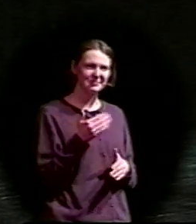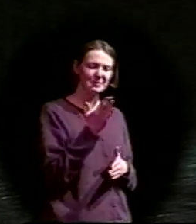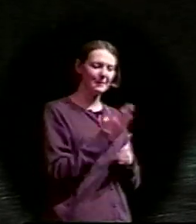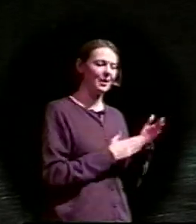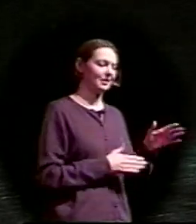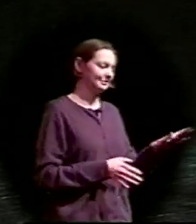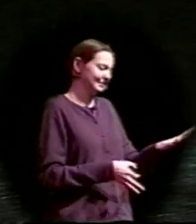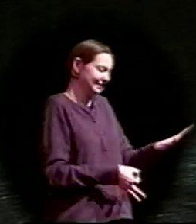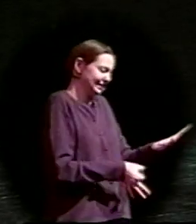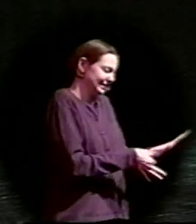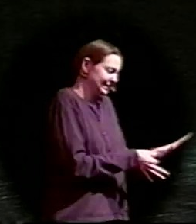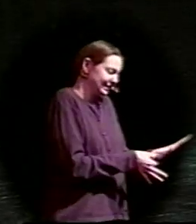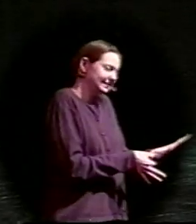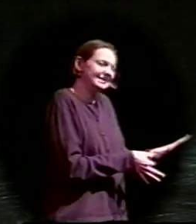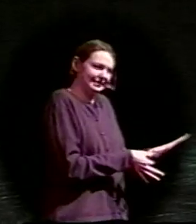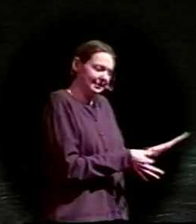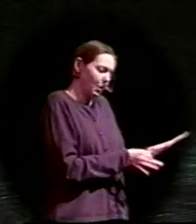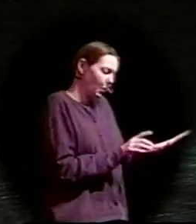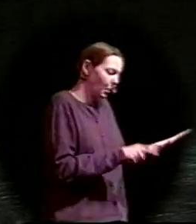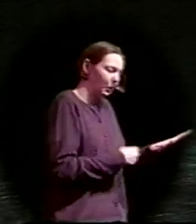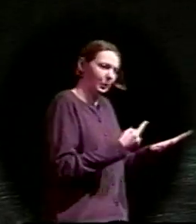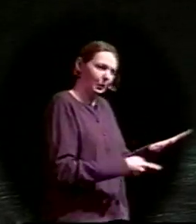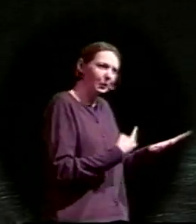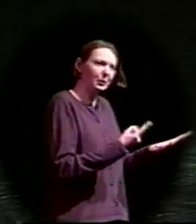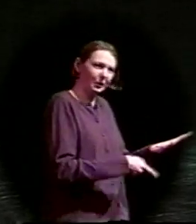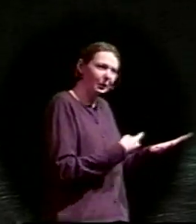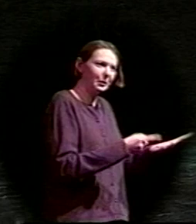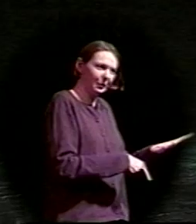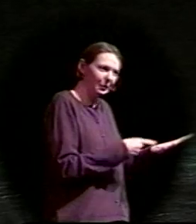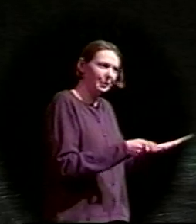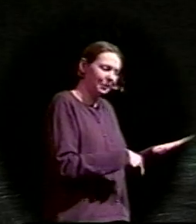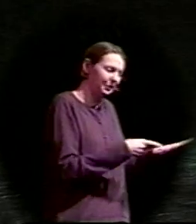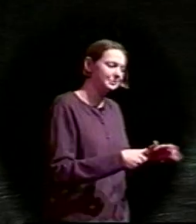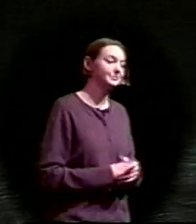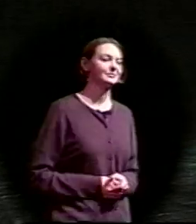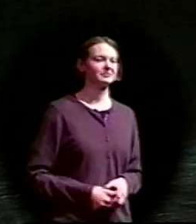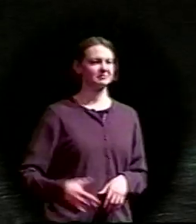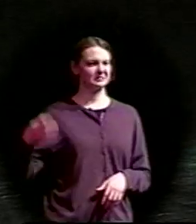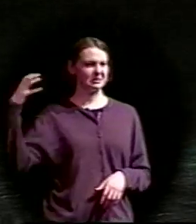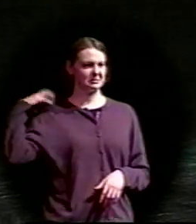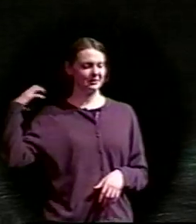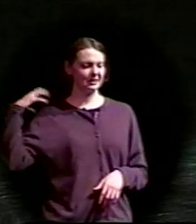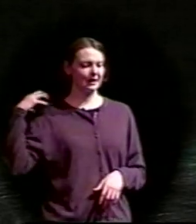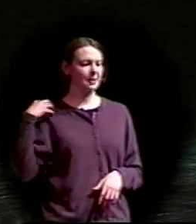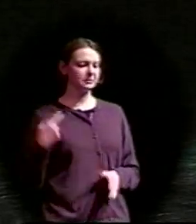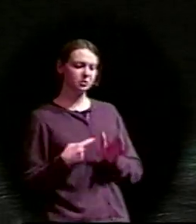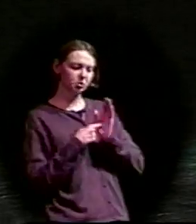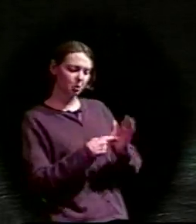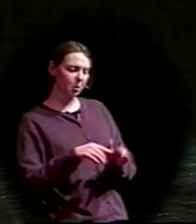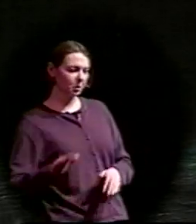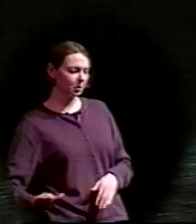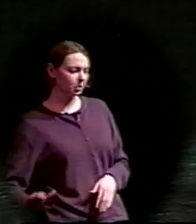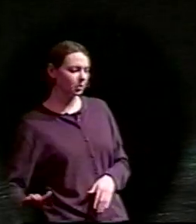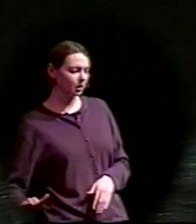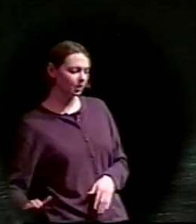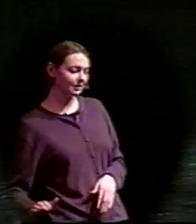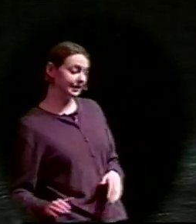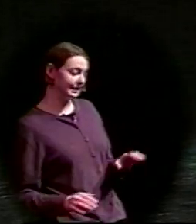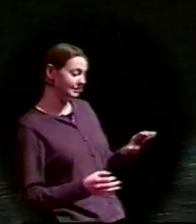shiny wheel that went round and round in the back. And Captain Flurnoy had showed Minnie how he had had the spurs engraved. On